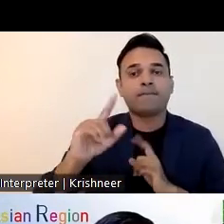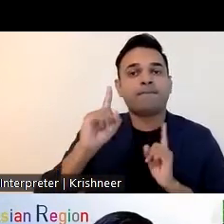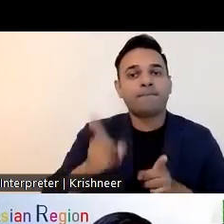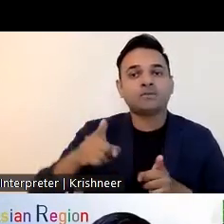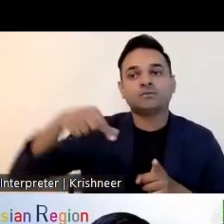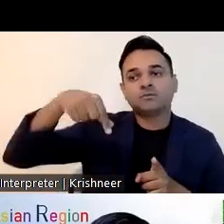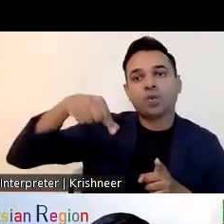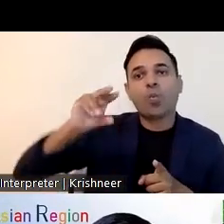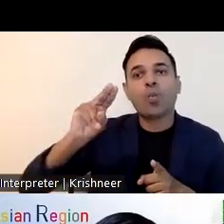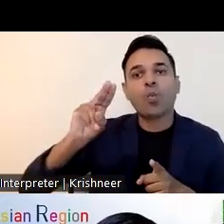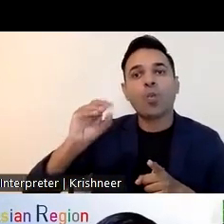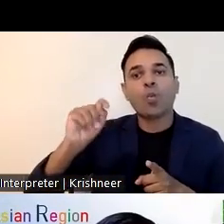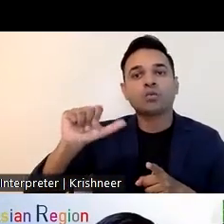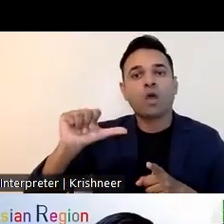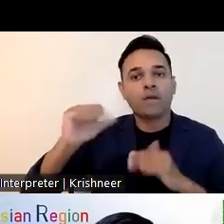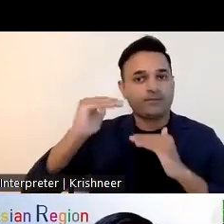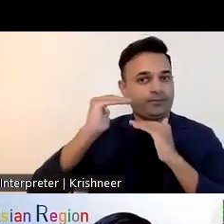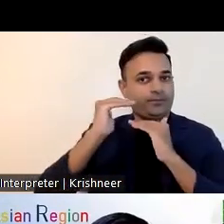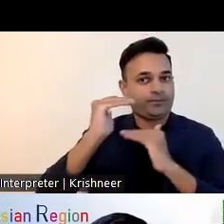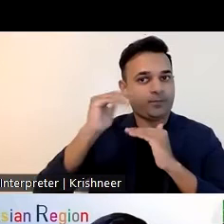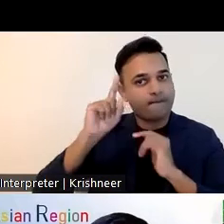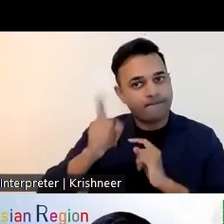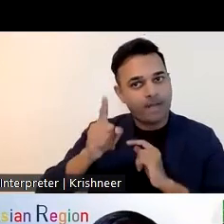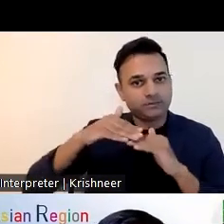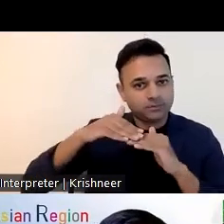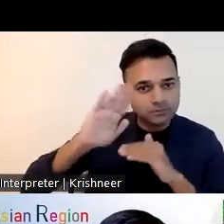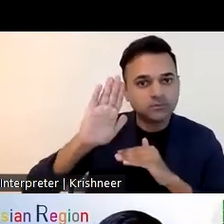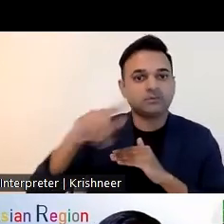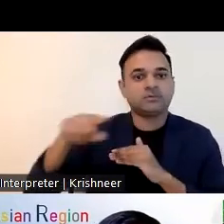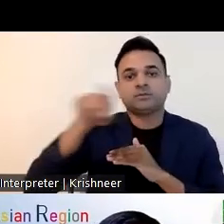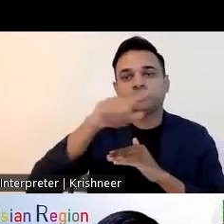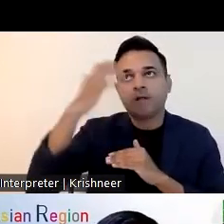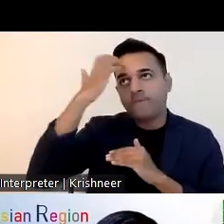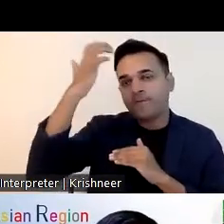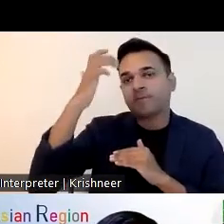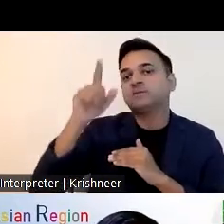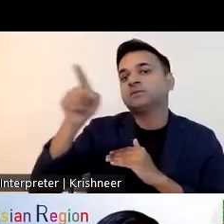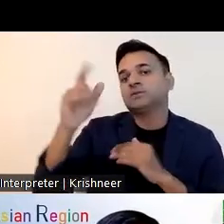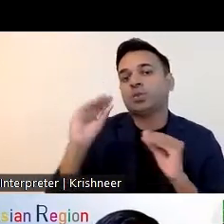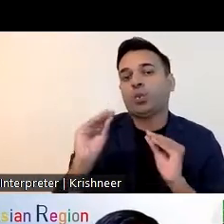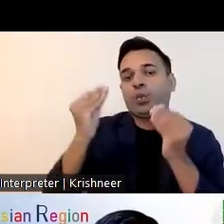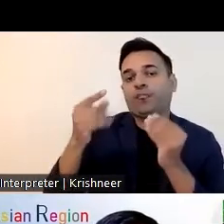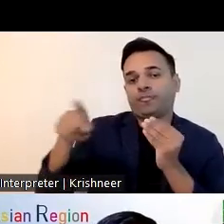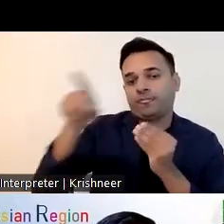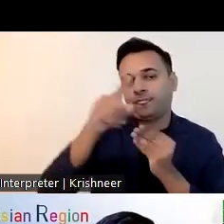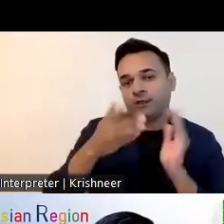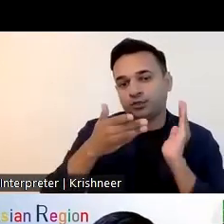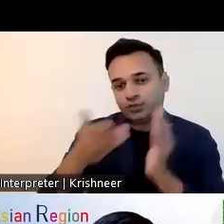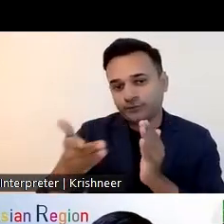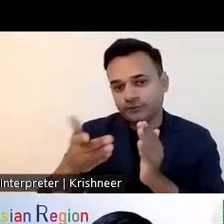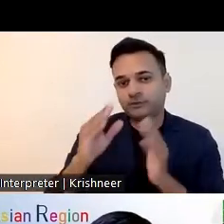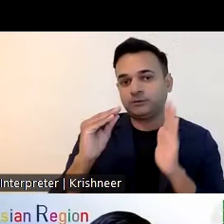acquire disability during implement they will get special compensation but besides that there is no specific provision for uh